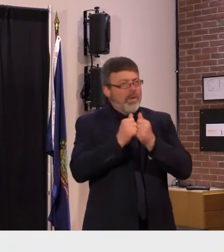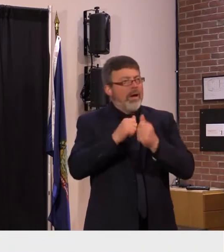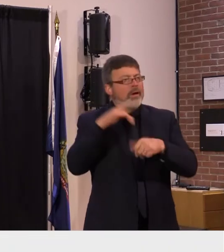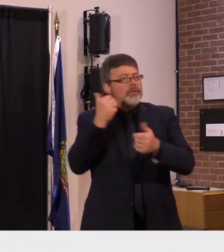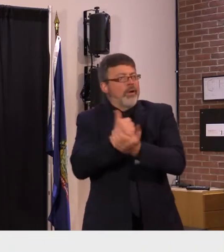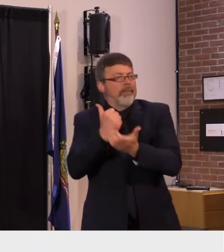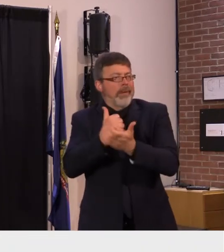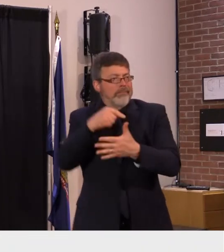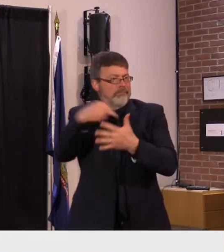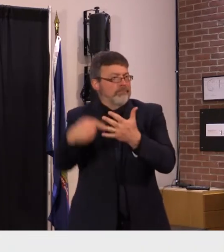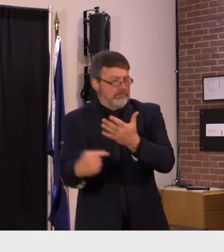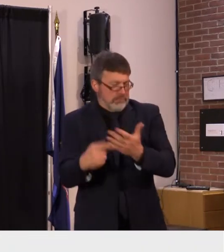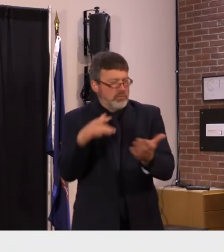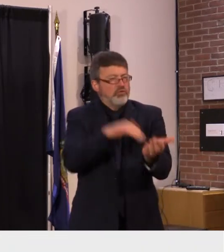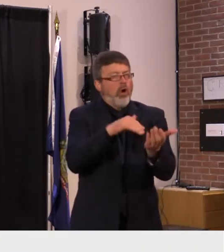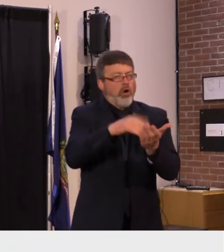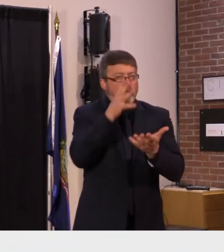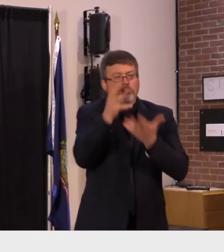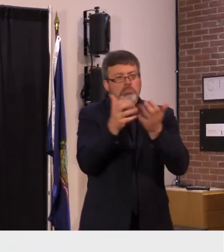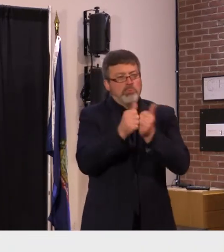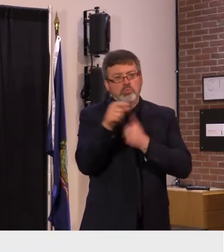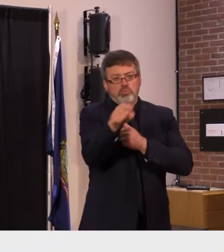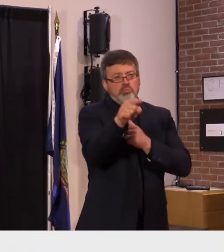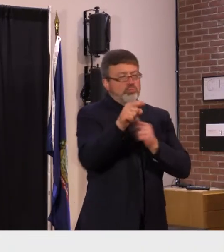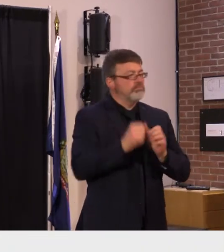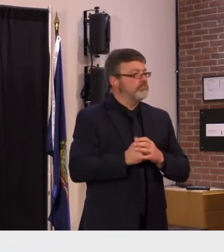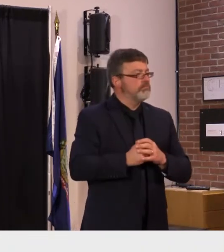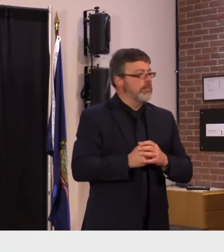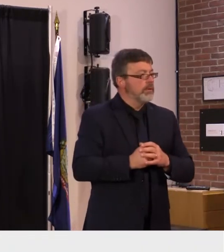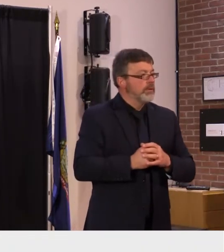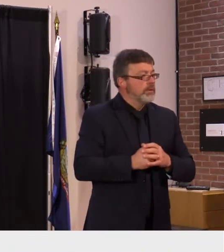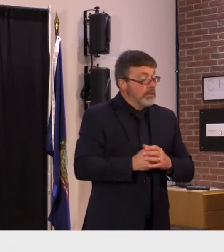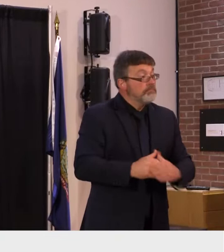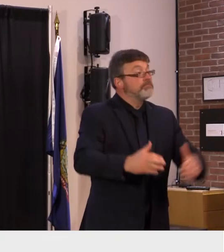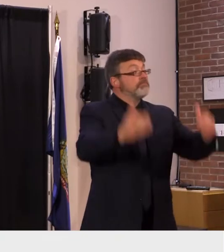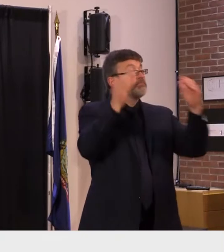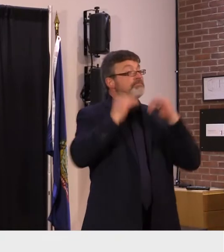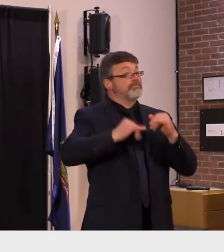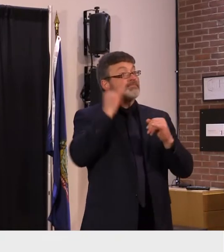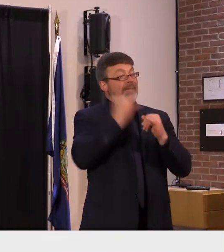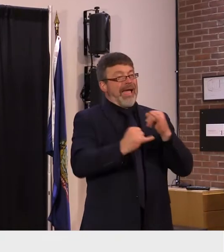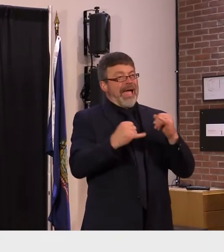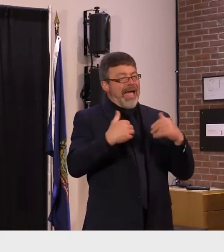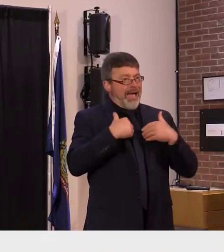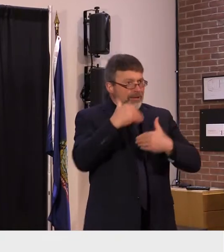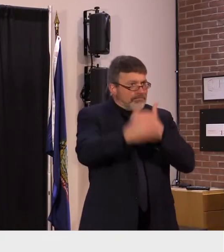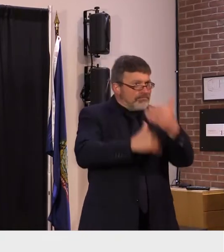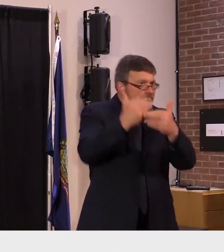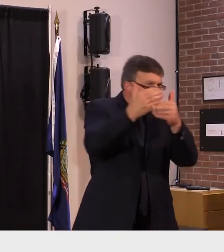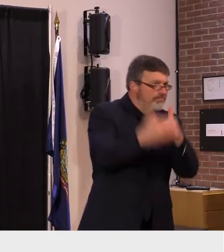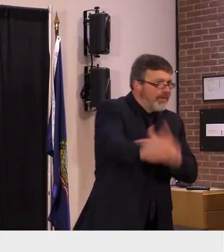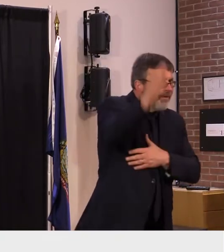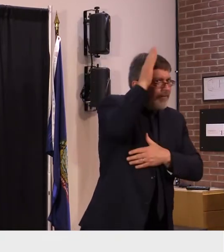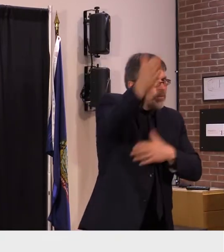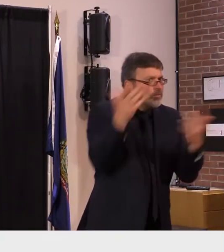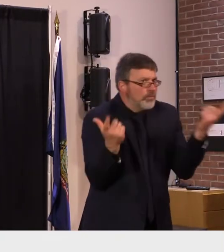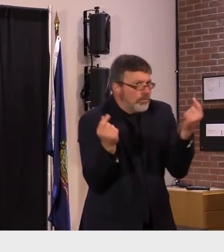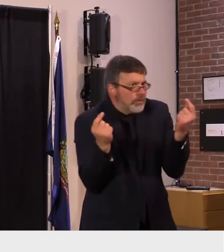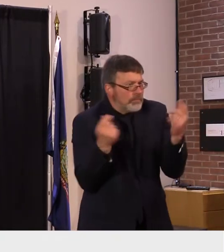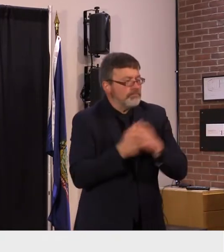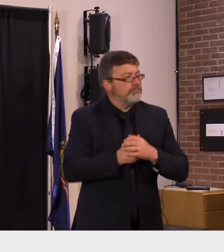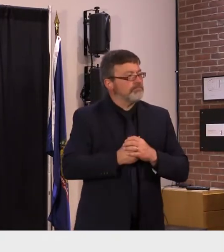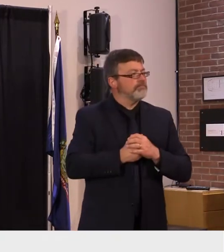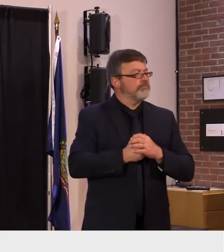finally transition to recovery covid19 continues to be obviously disruptive to some of our lives